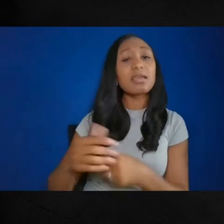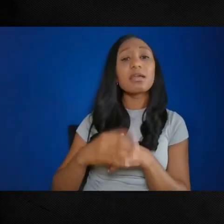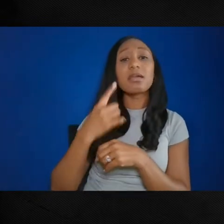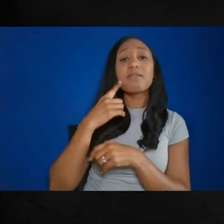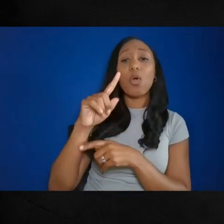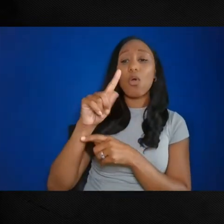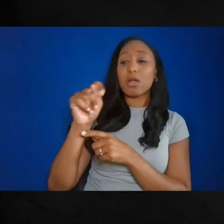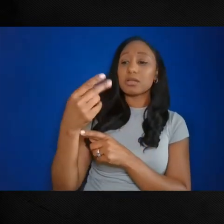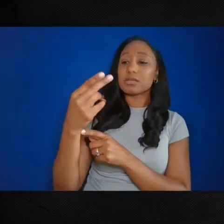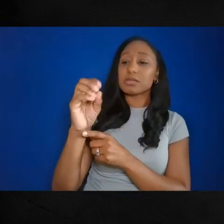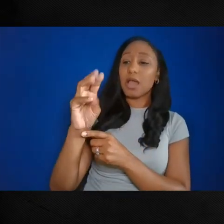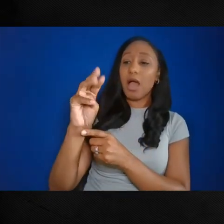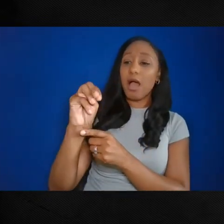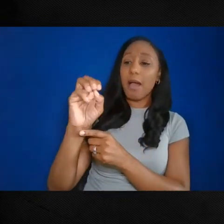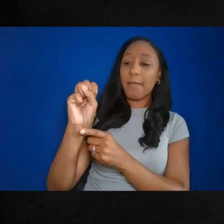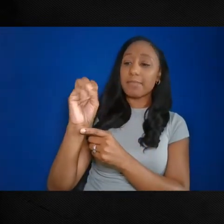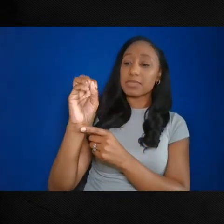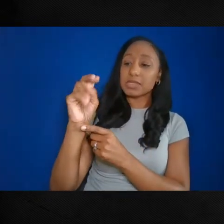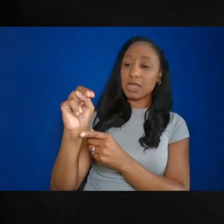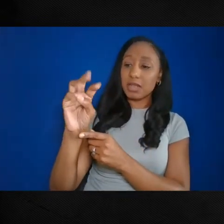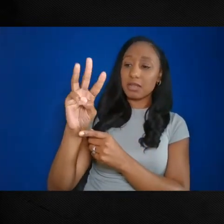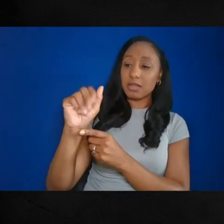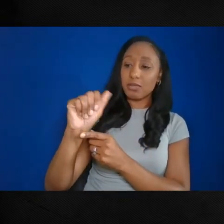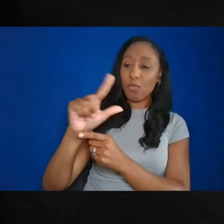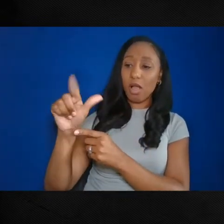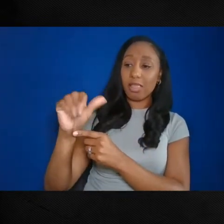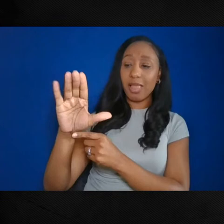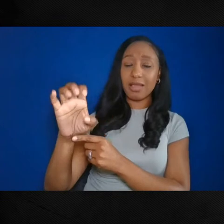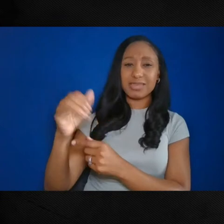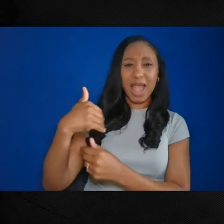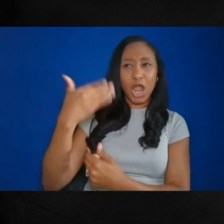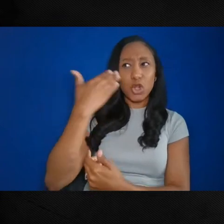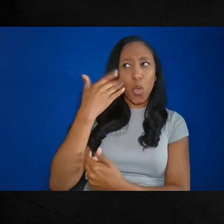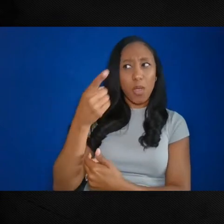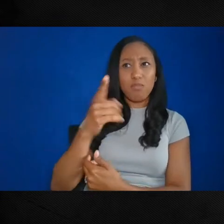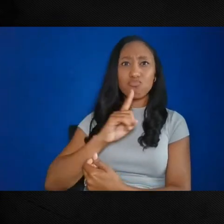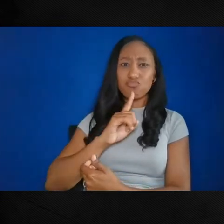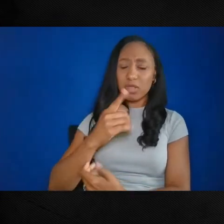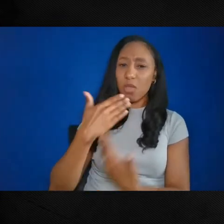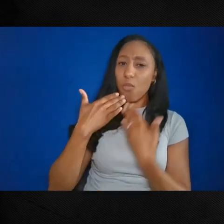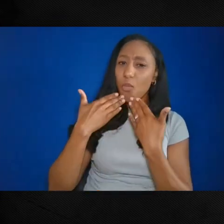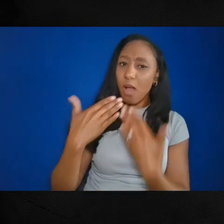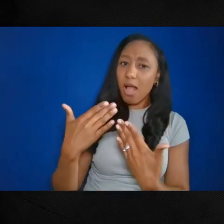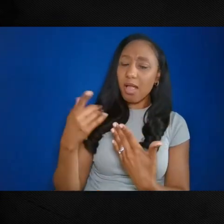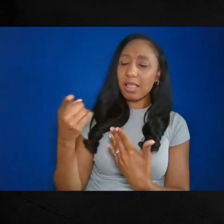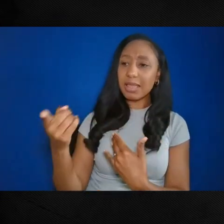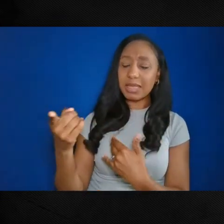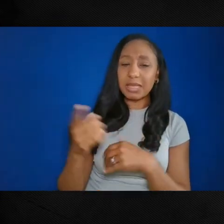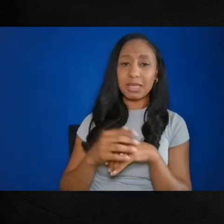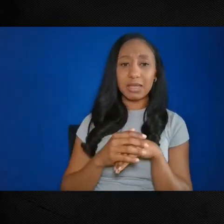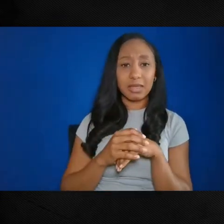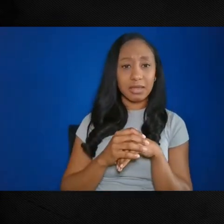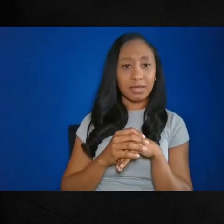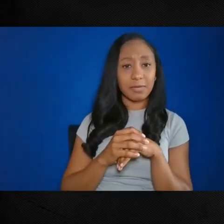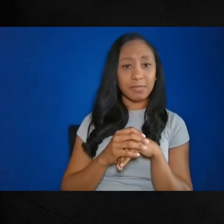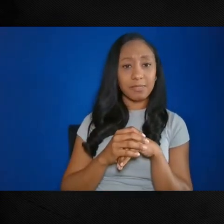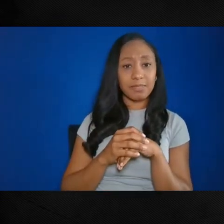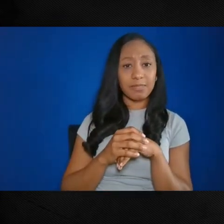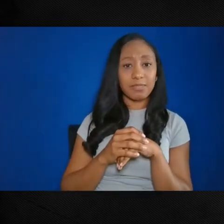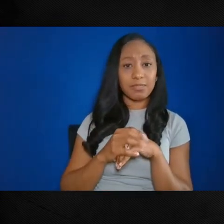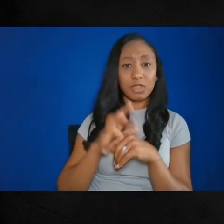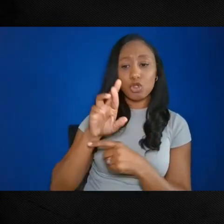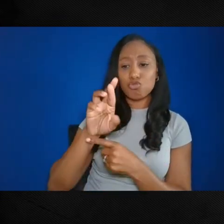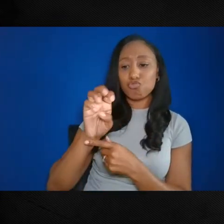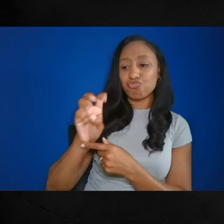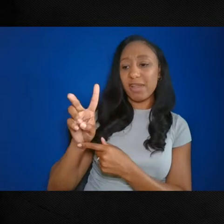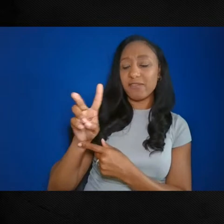one that I know well and his son, Reverend Wallace from